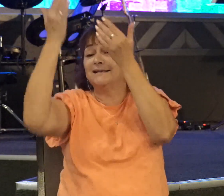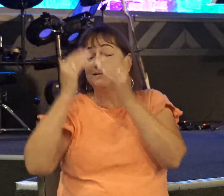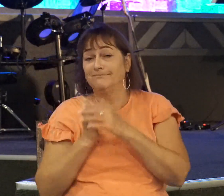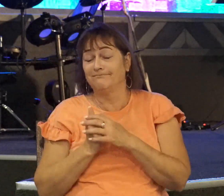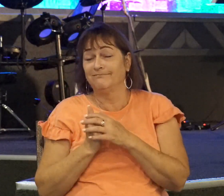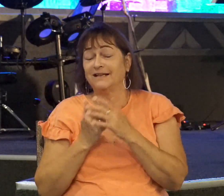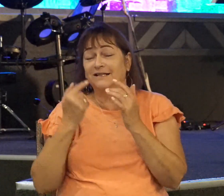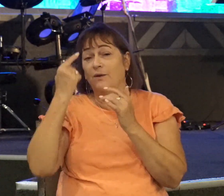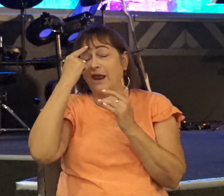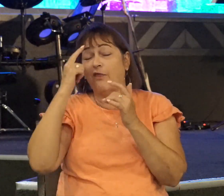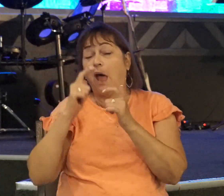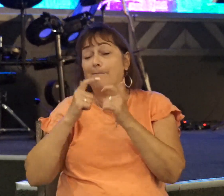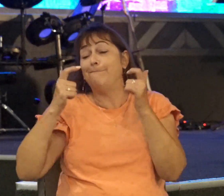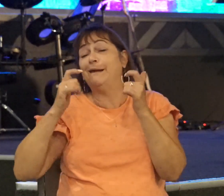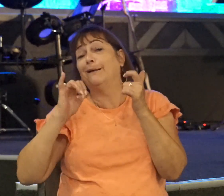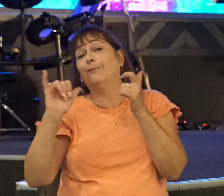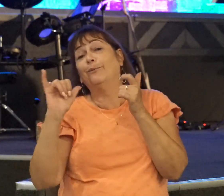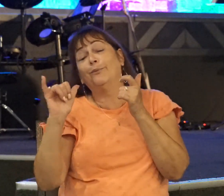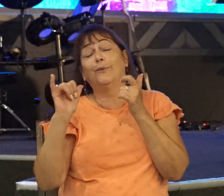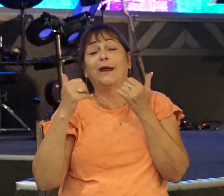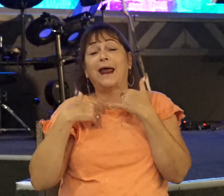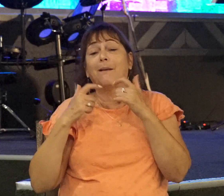thought big. He had a big vision.